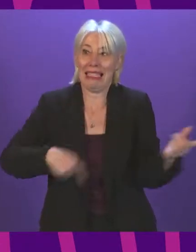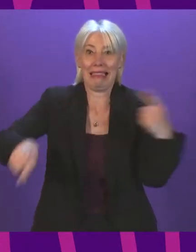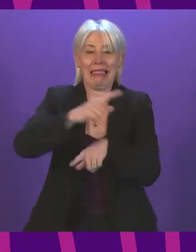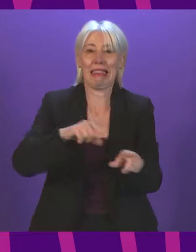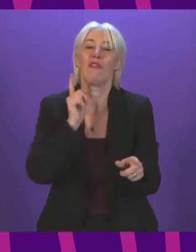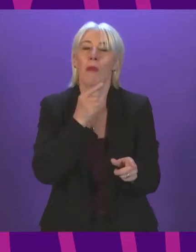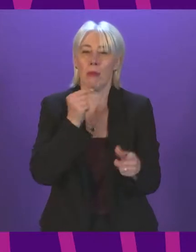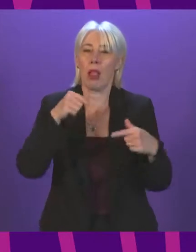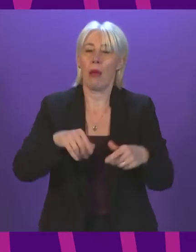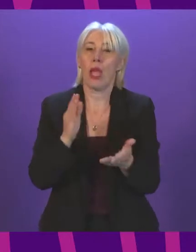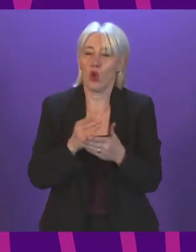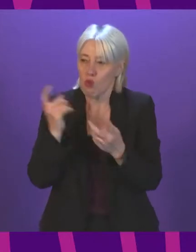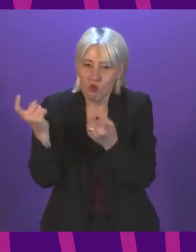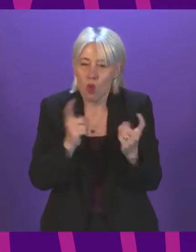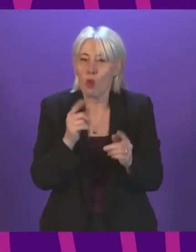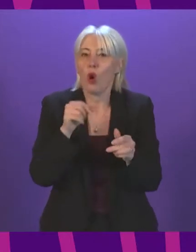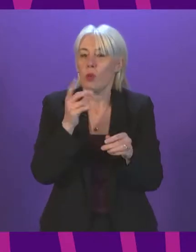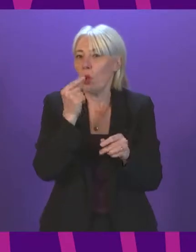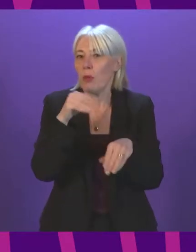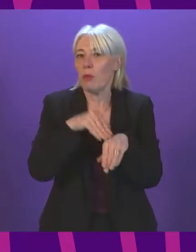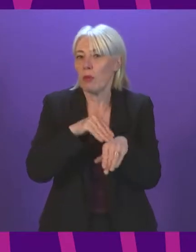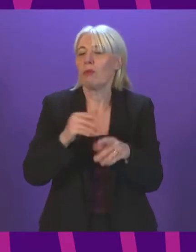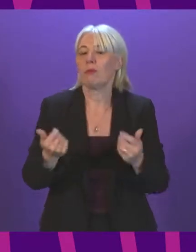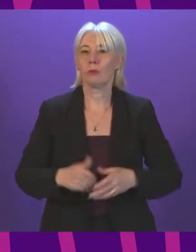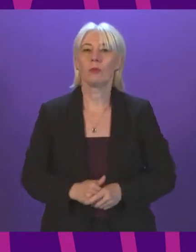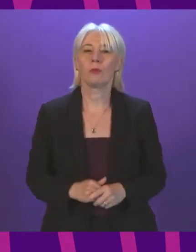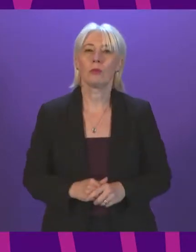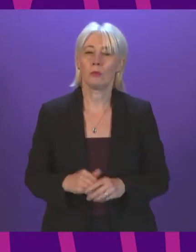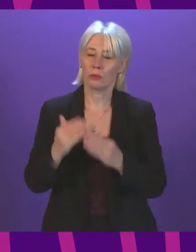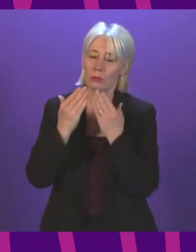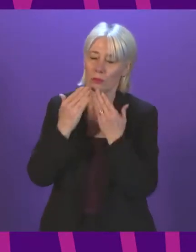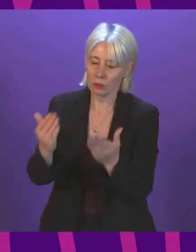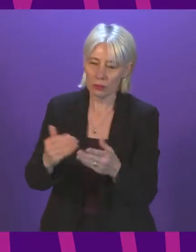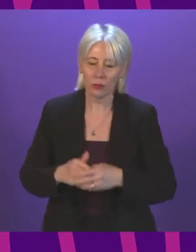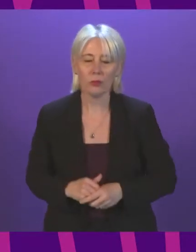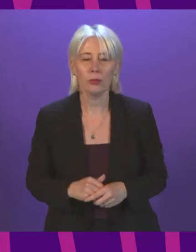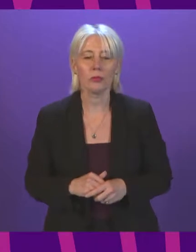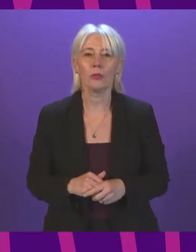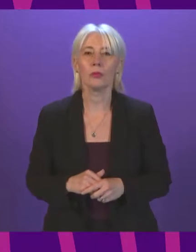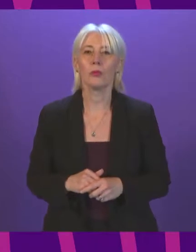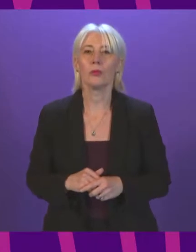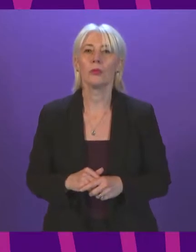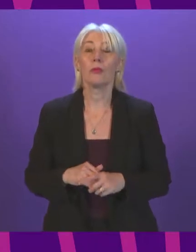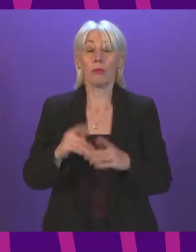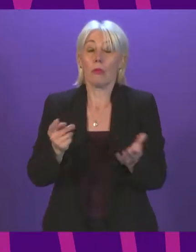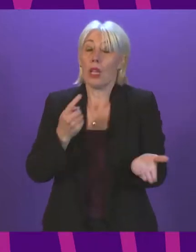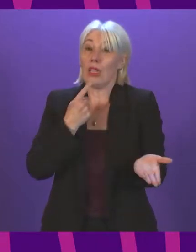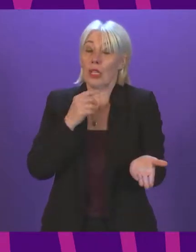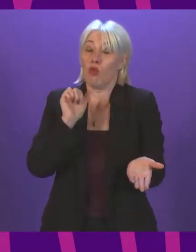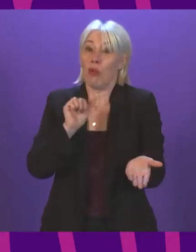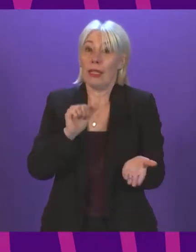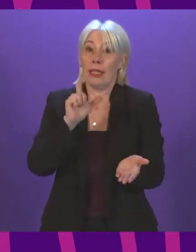taken fully into account. Emma Harper. I thank the Cabinet Secretary for that response. As she says, the